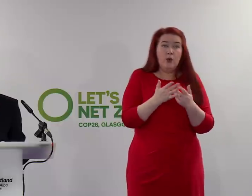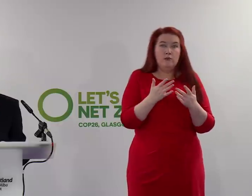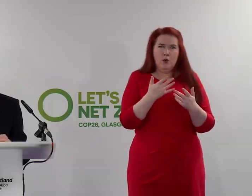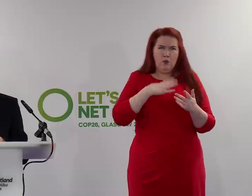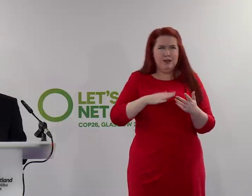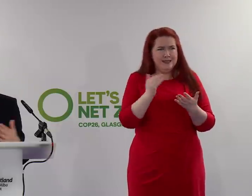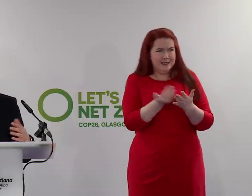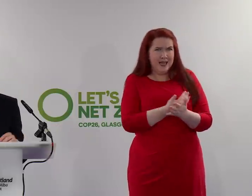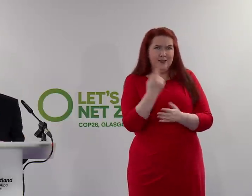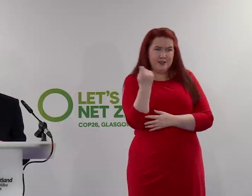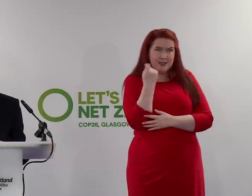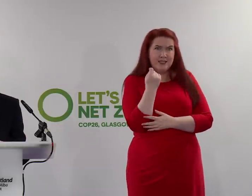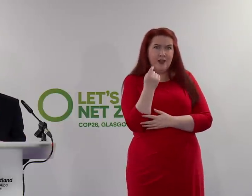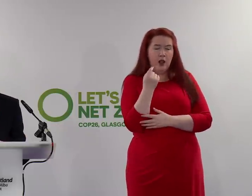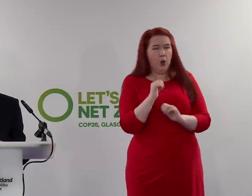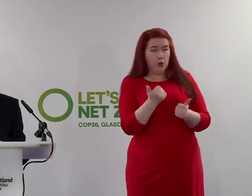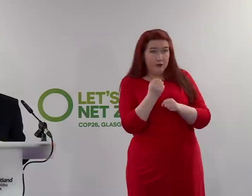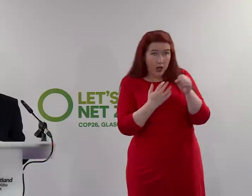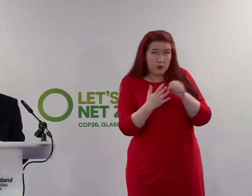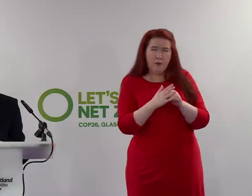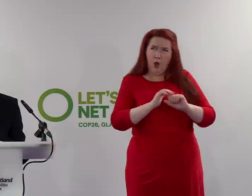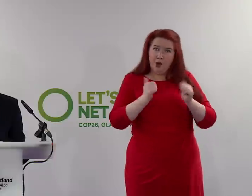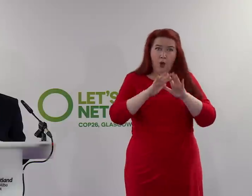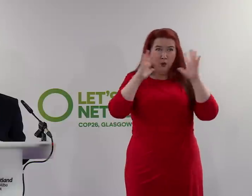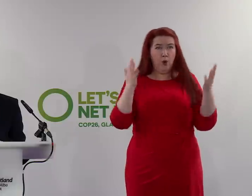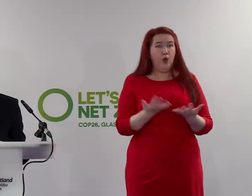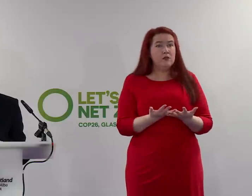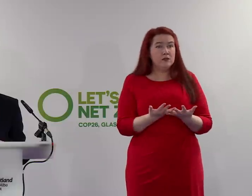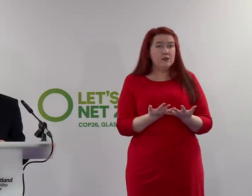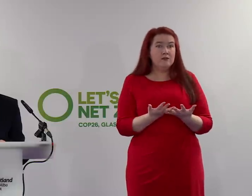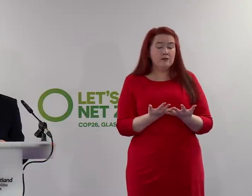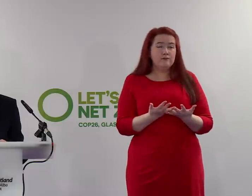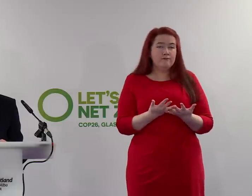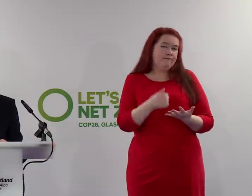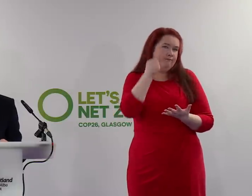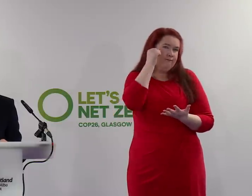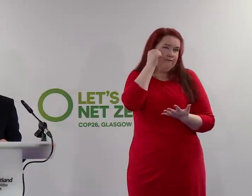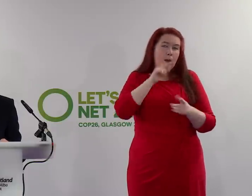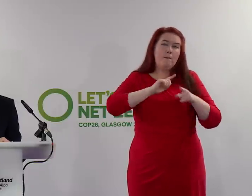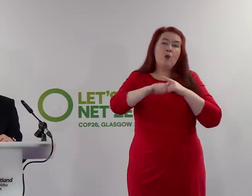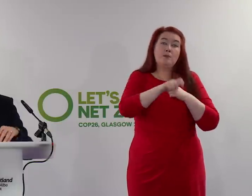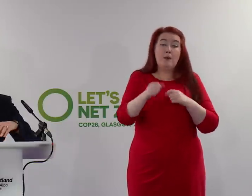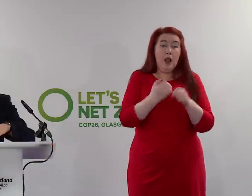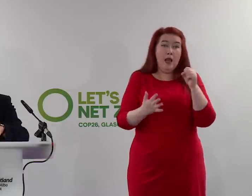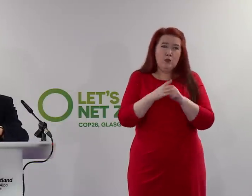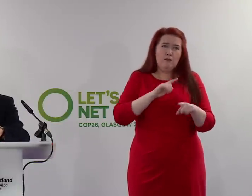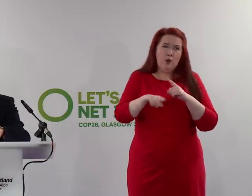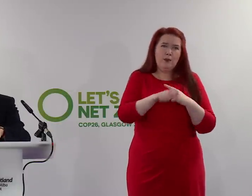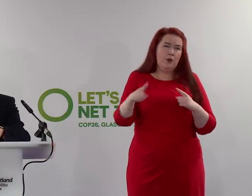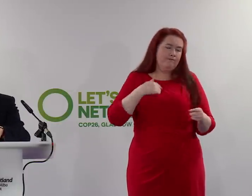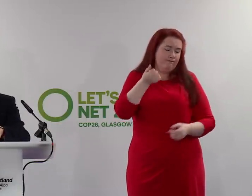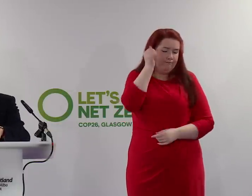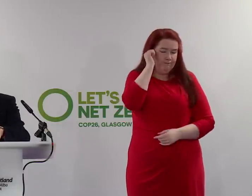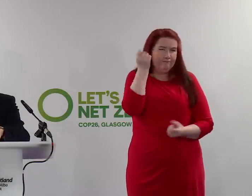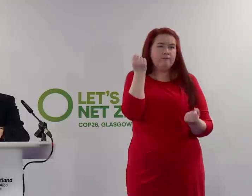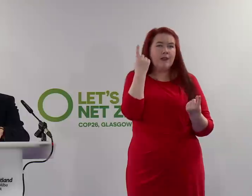summit. That is in the interest of the entire world. And I know that the vast majority of people in Glasgow understand that. And even if